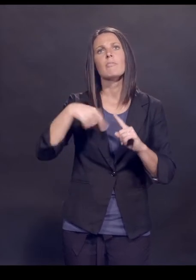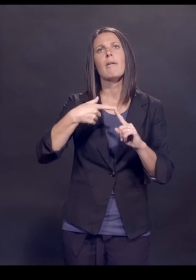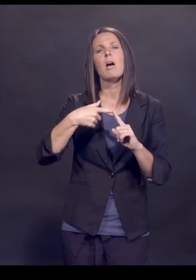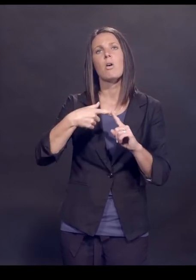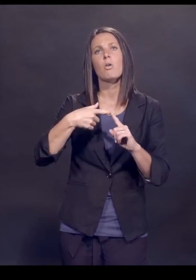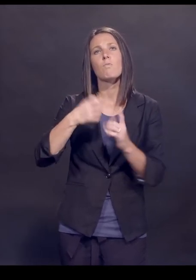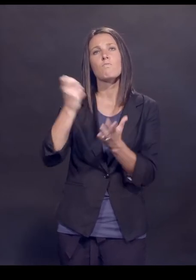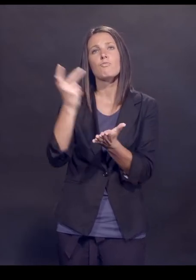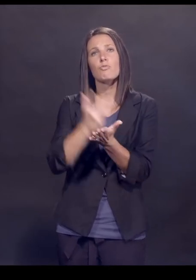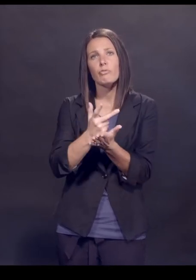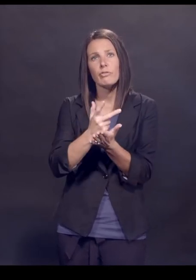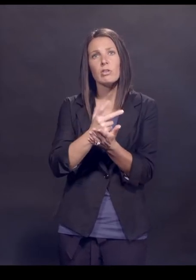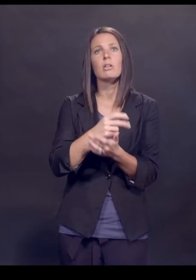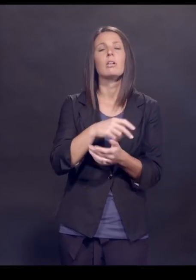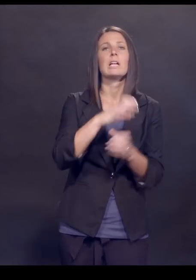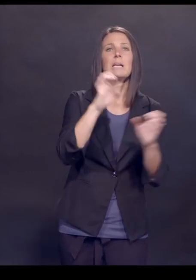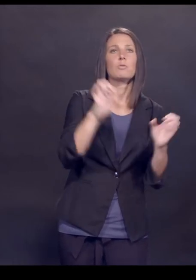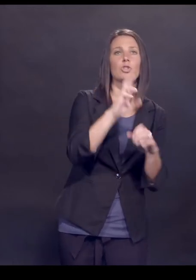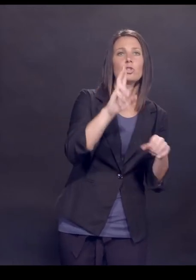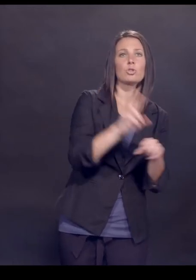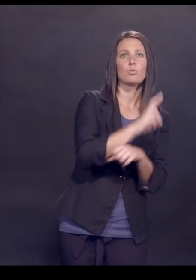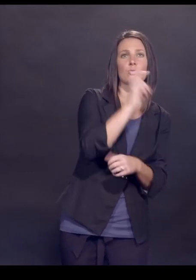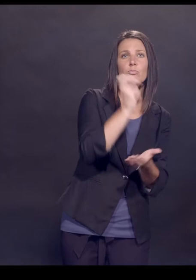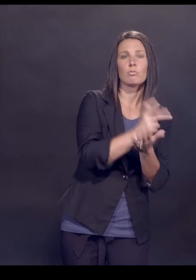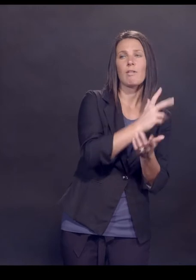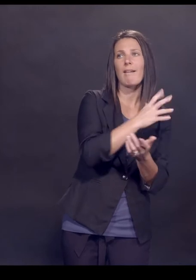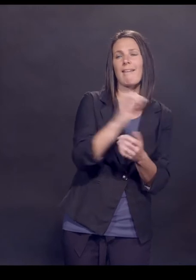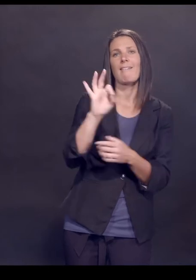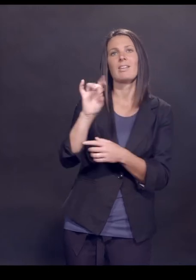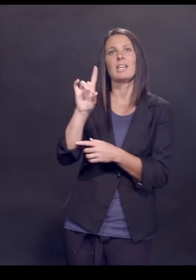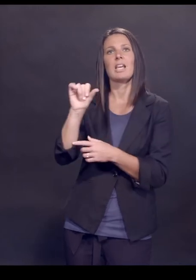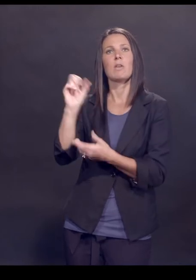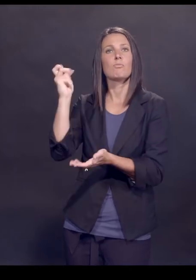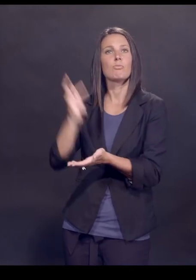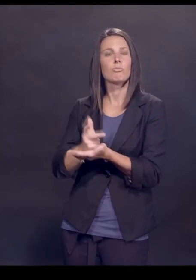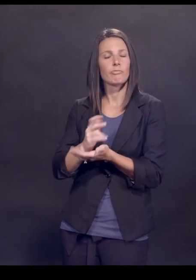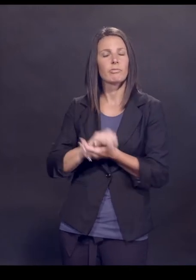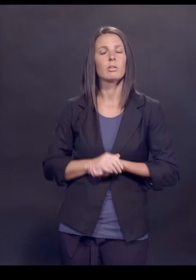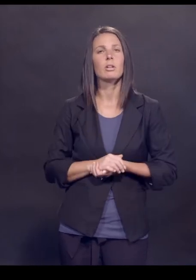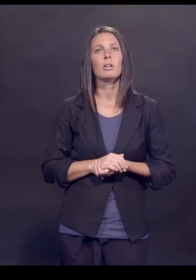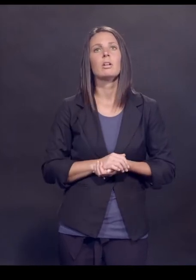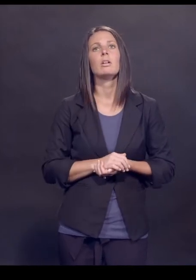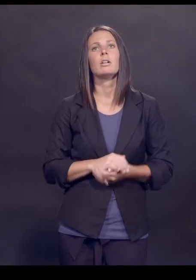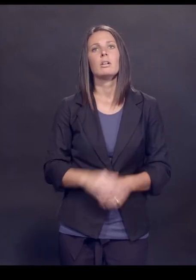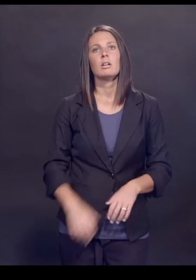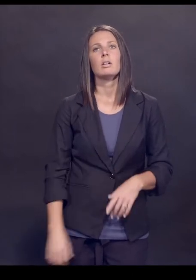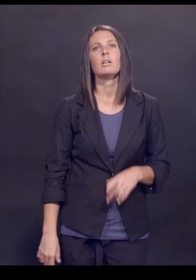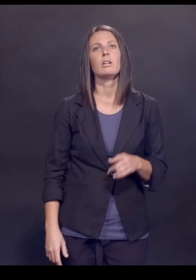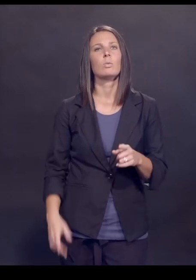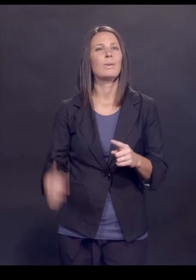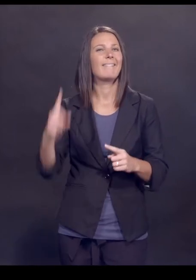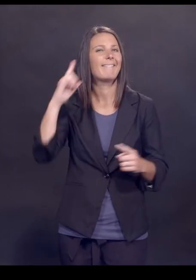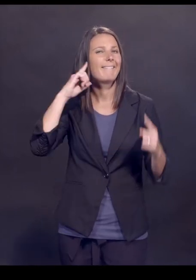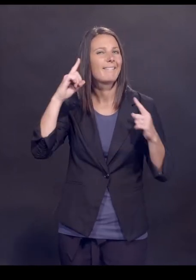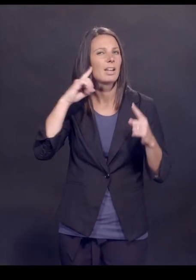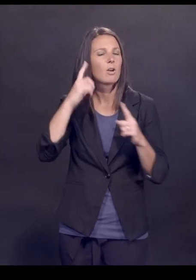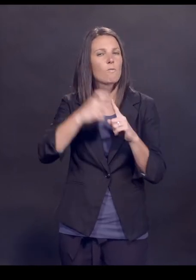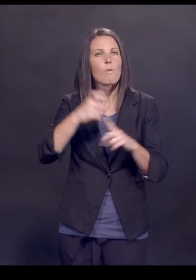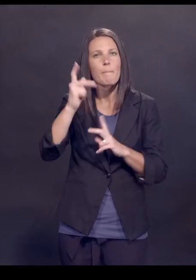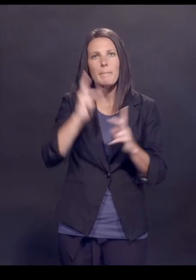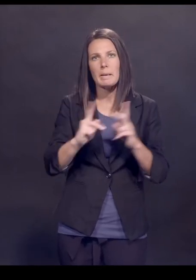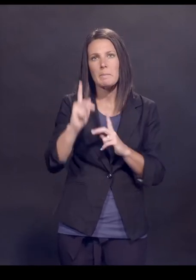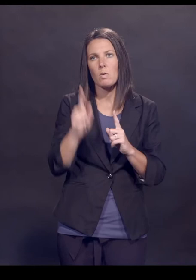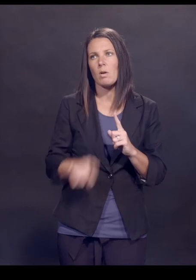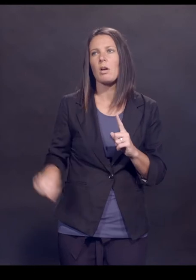approval, the EUA and FDA approval. So I think what some of the things that we keep hearing from people is that